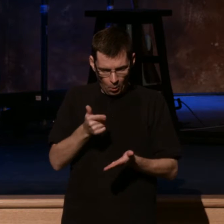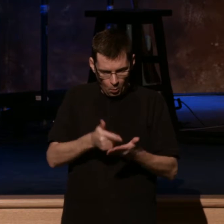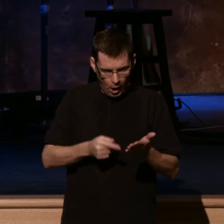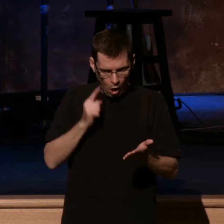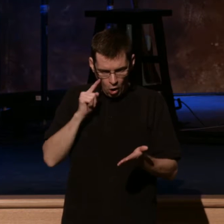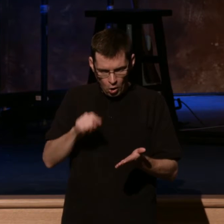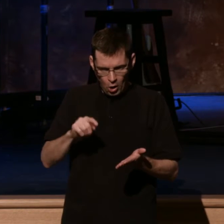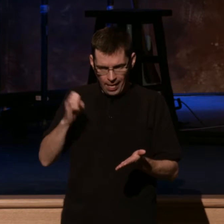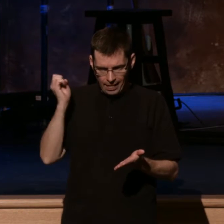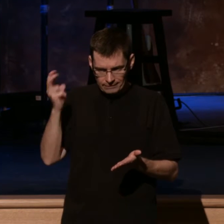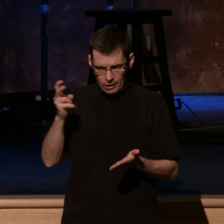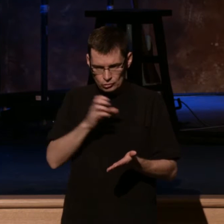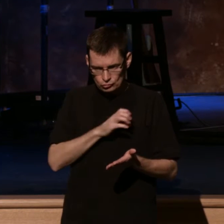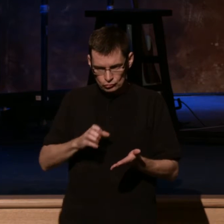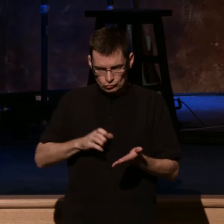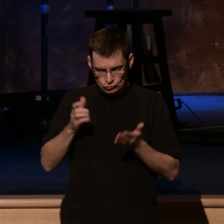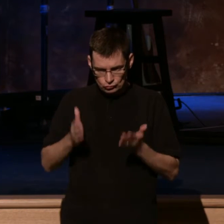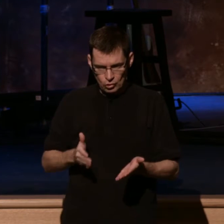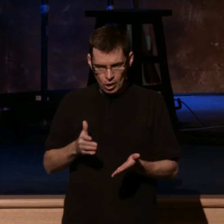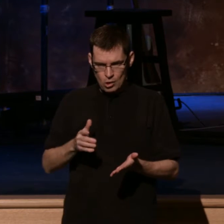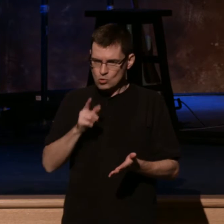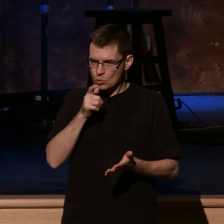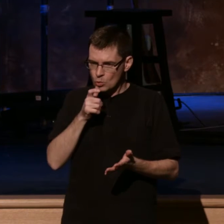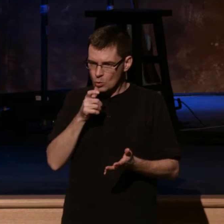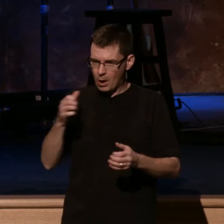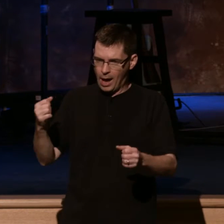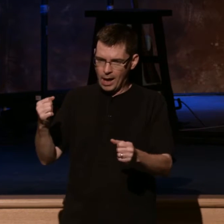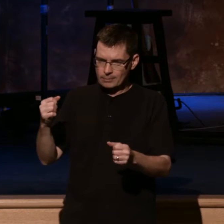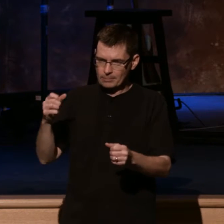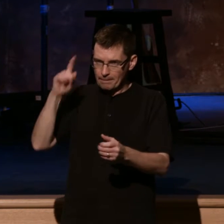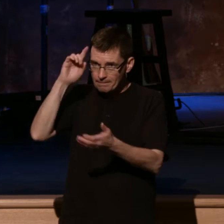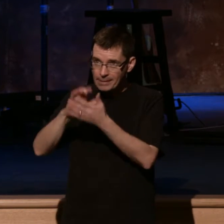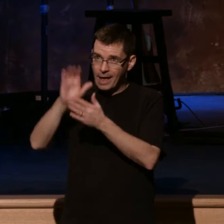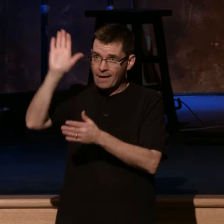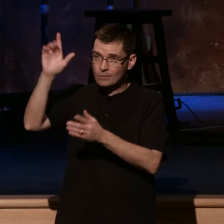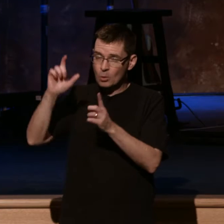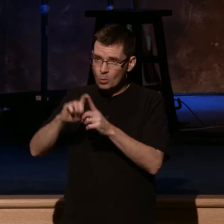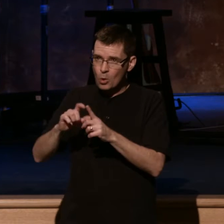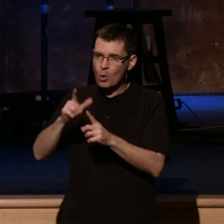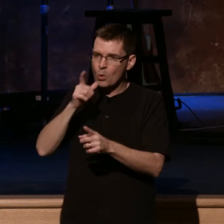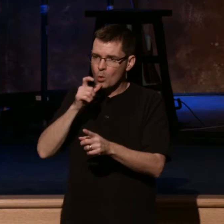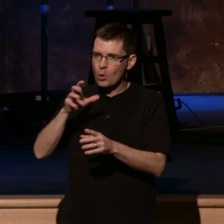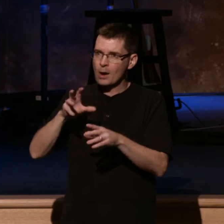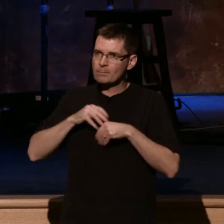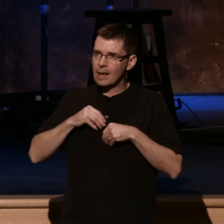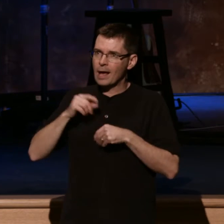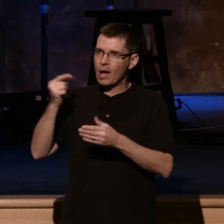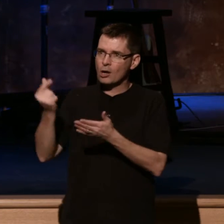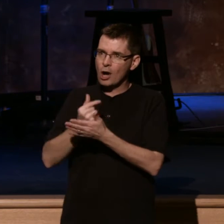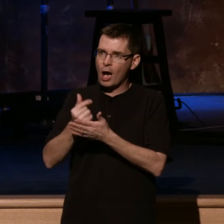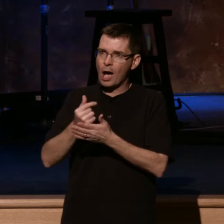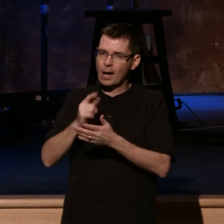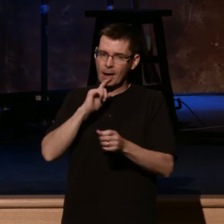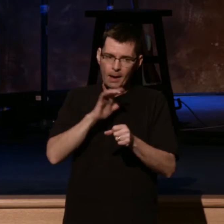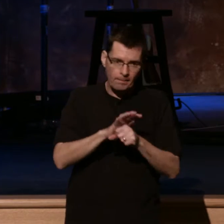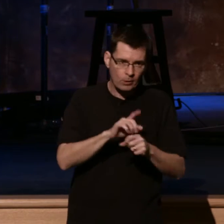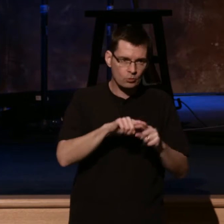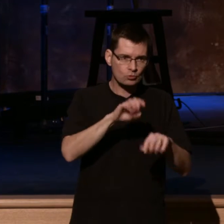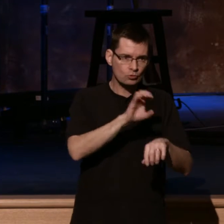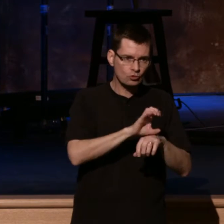believes in the word of God, has embraced the gospel, has been transformed by grace, is committed to their church, is serving by the power of the spirit.